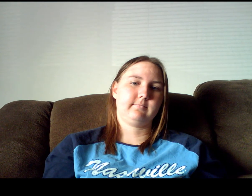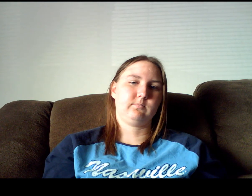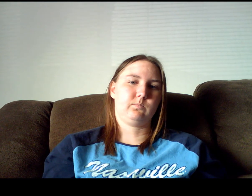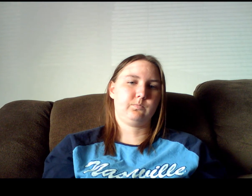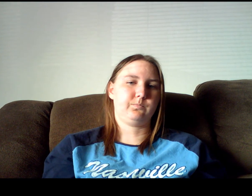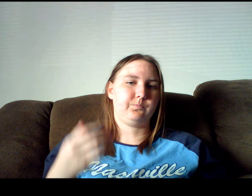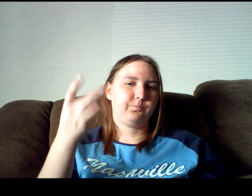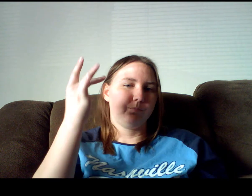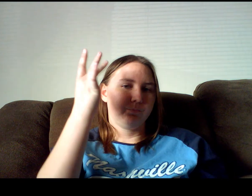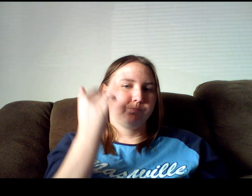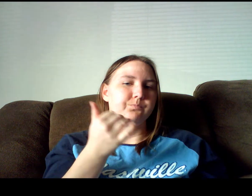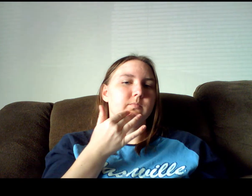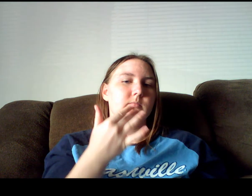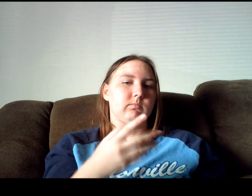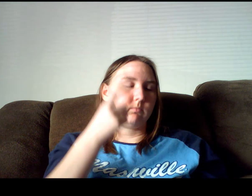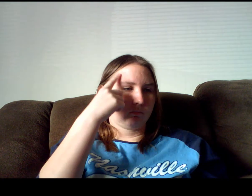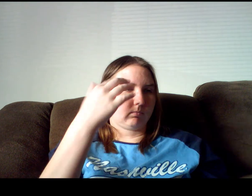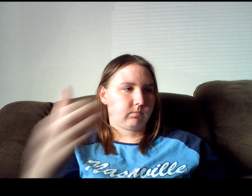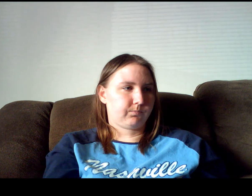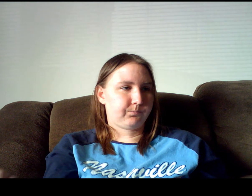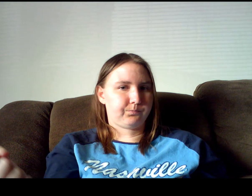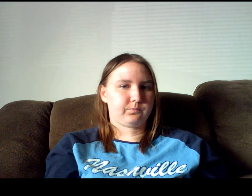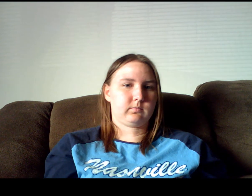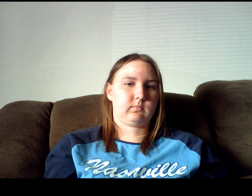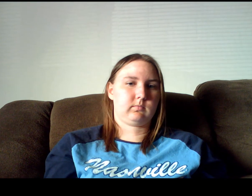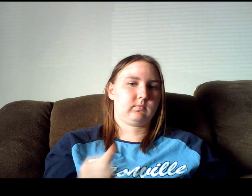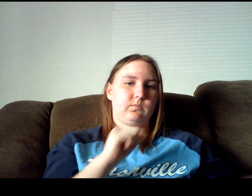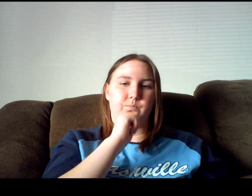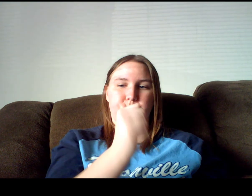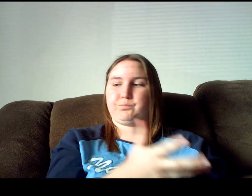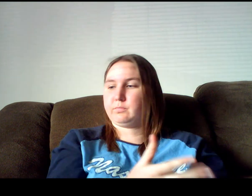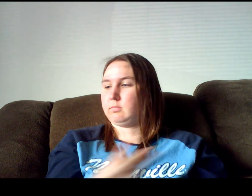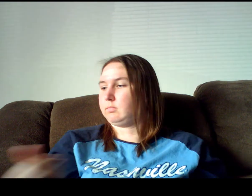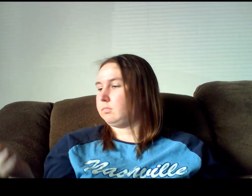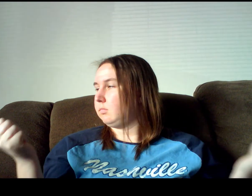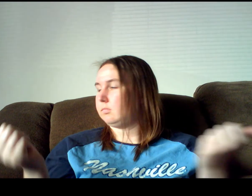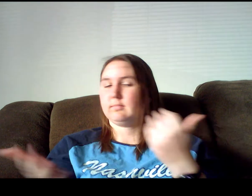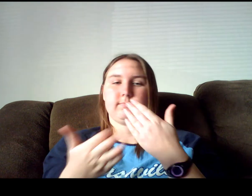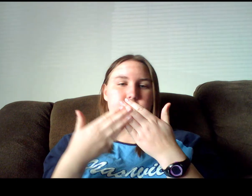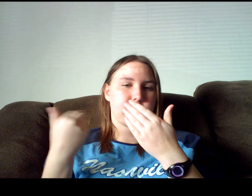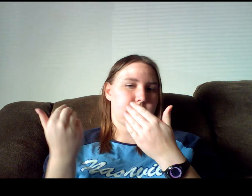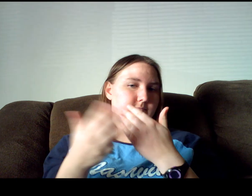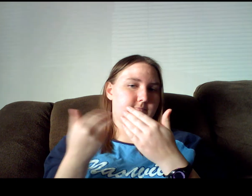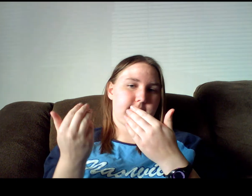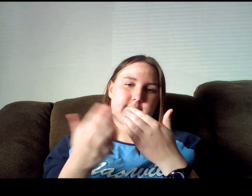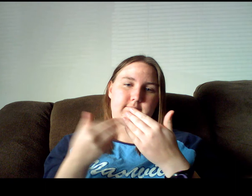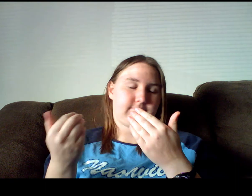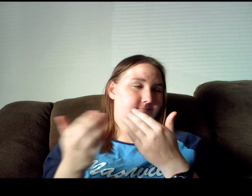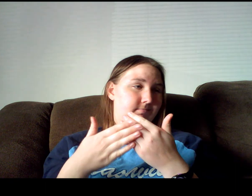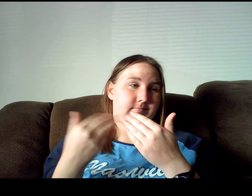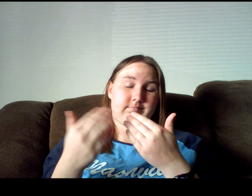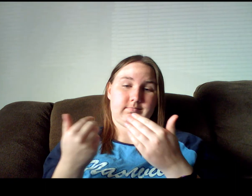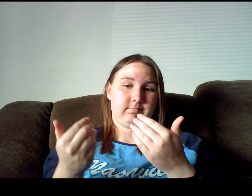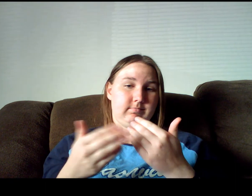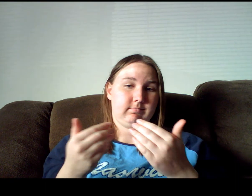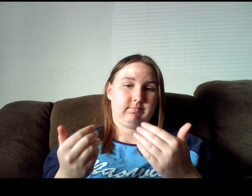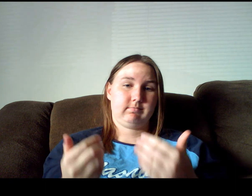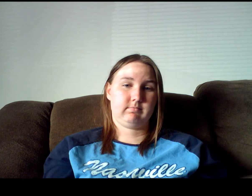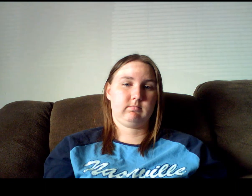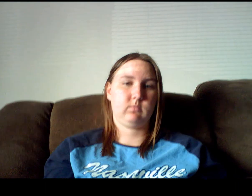Cause good memories Don't fade so easy